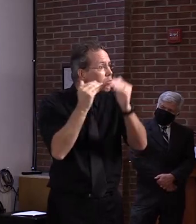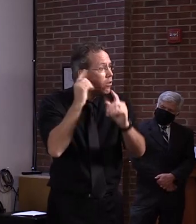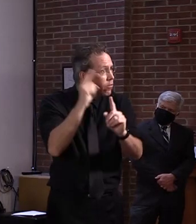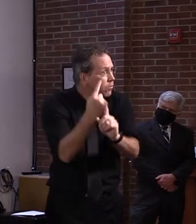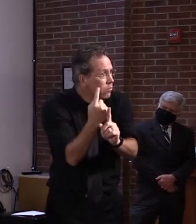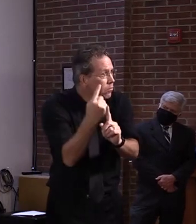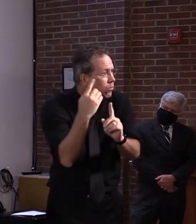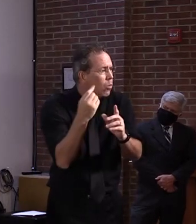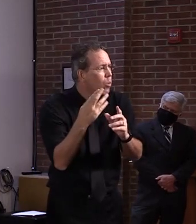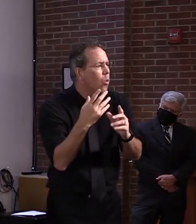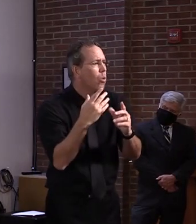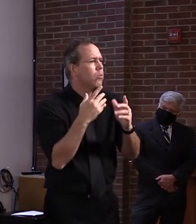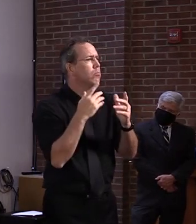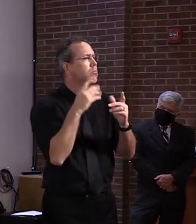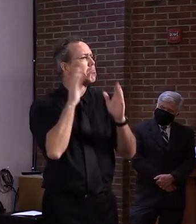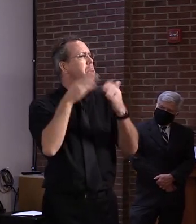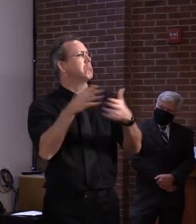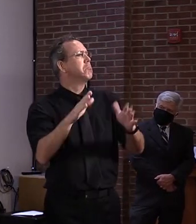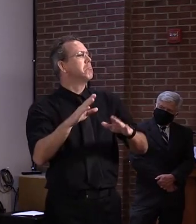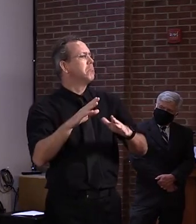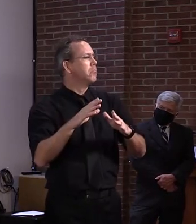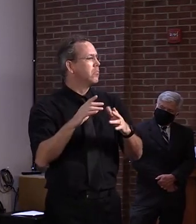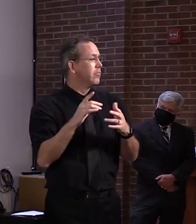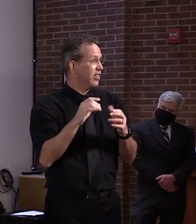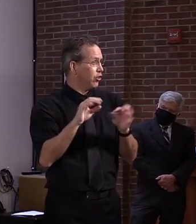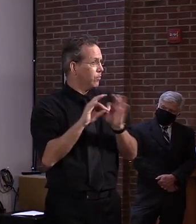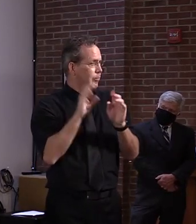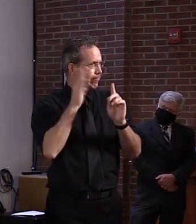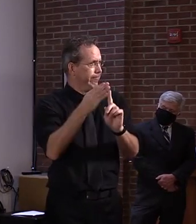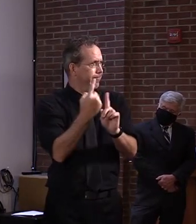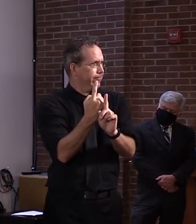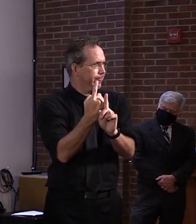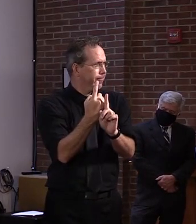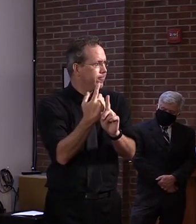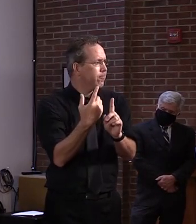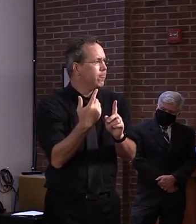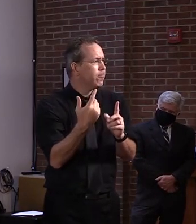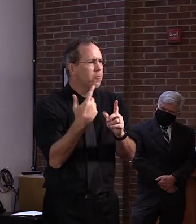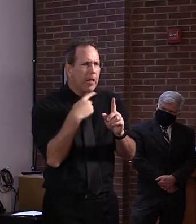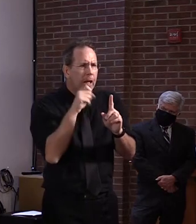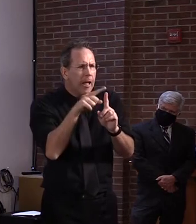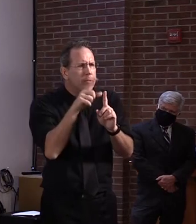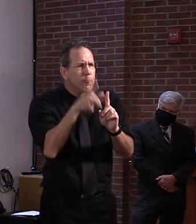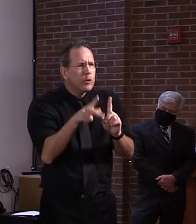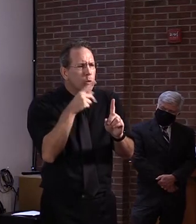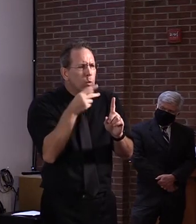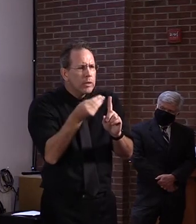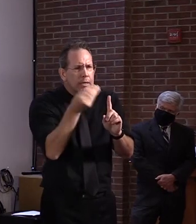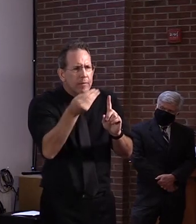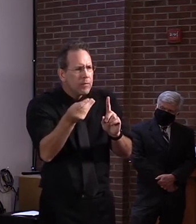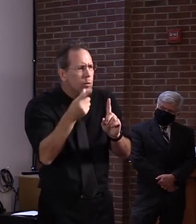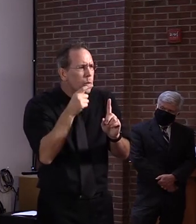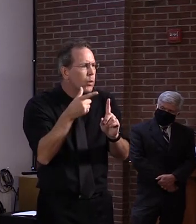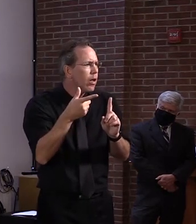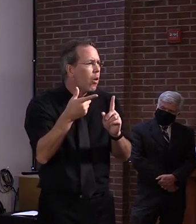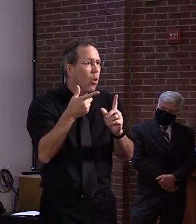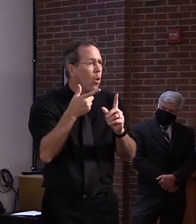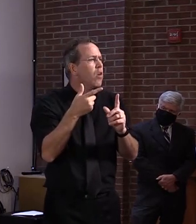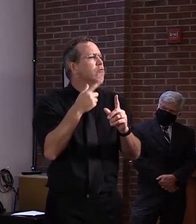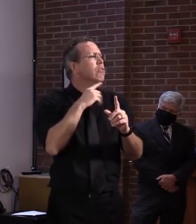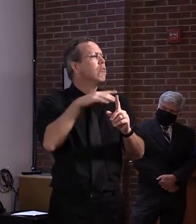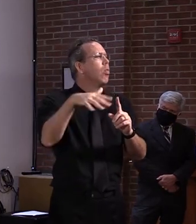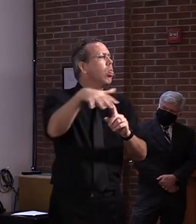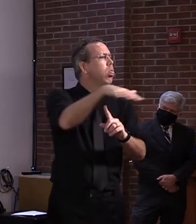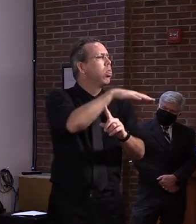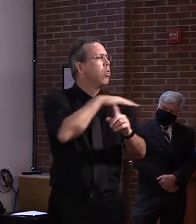If, on the other hand, the contact tracing reveals that everyone in the class might be at risk, or everyone in the